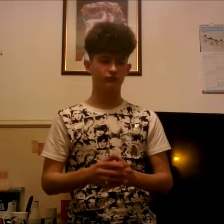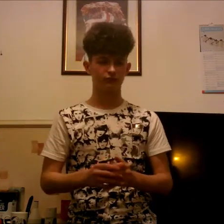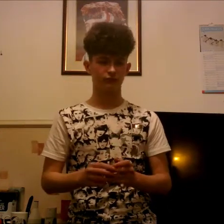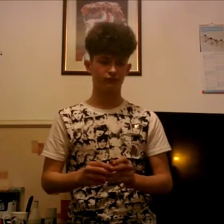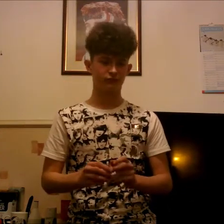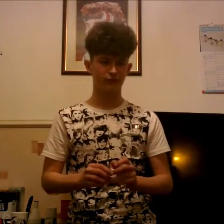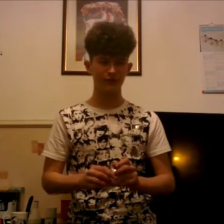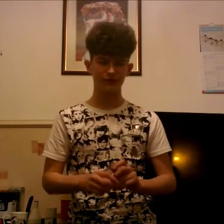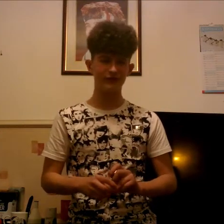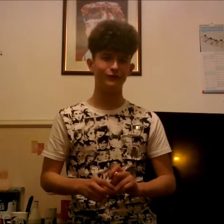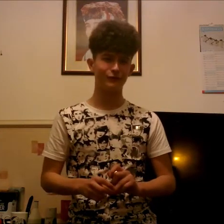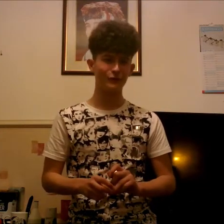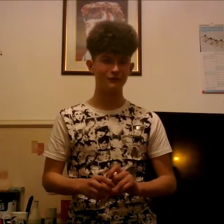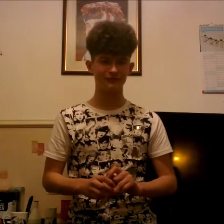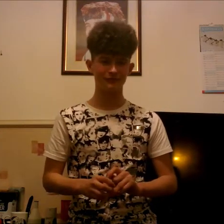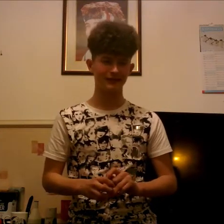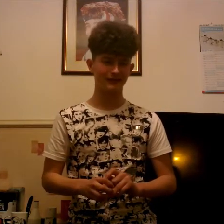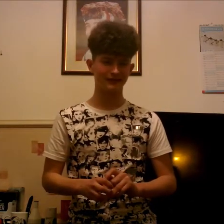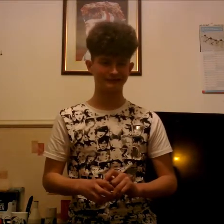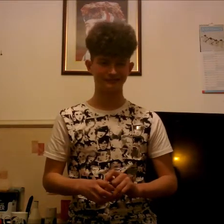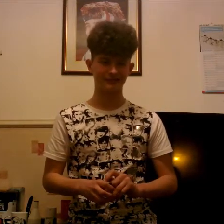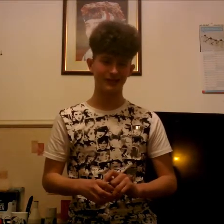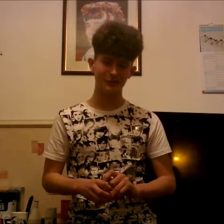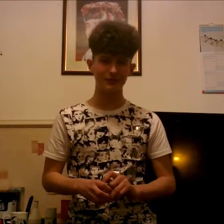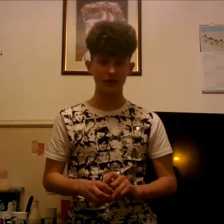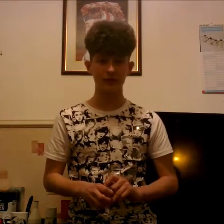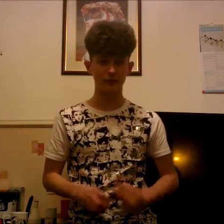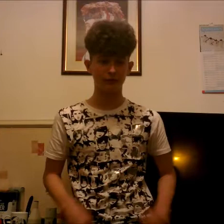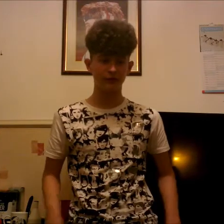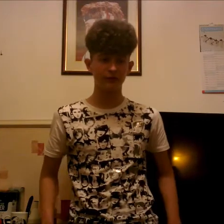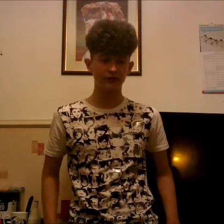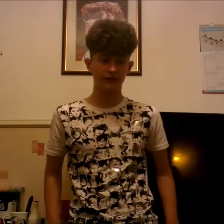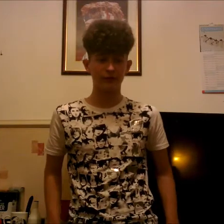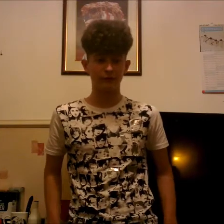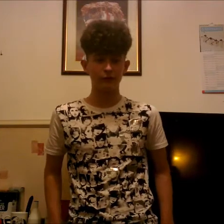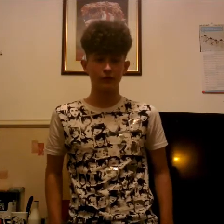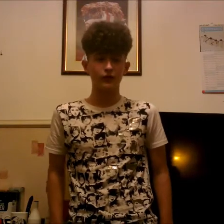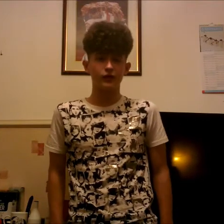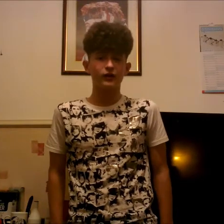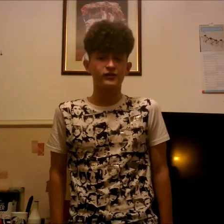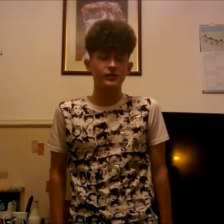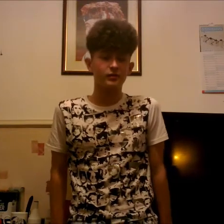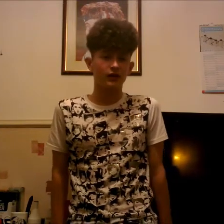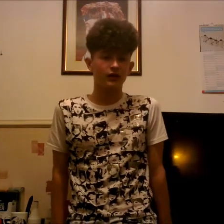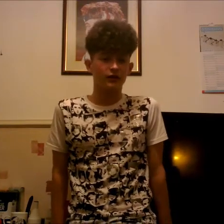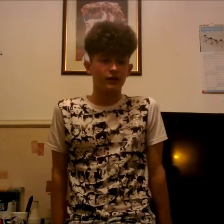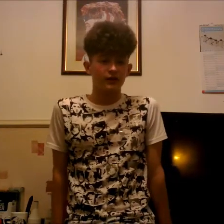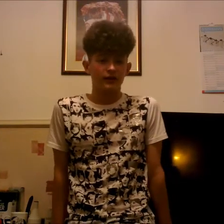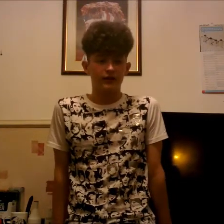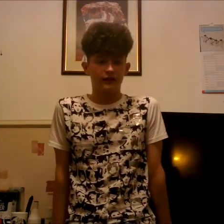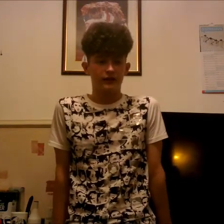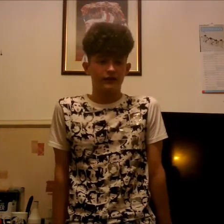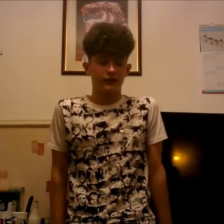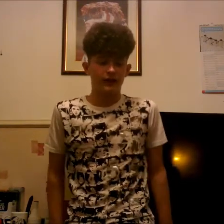about 15 to 20 foot and say about that then